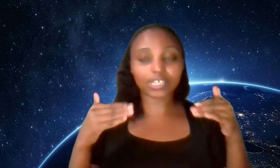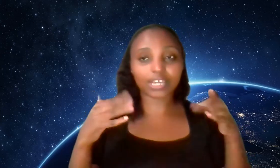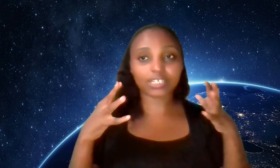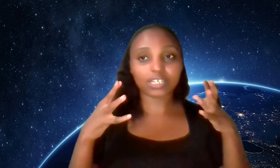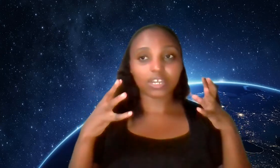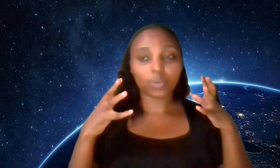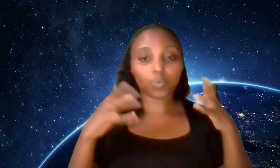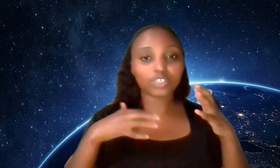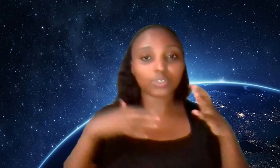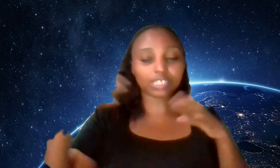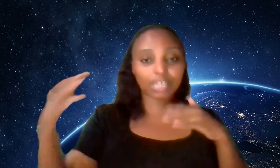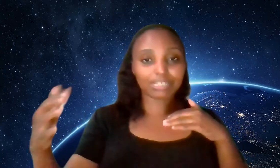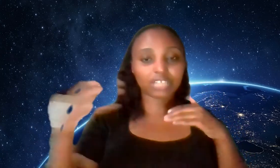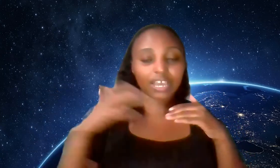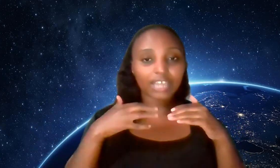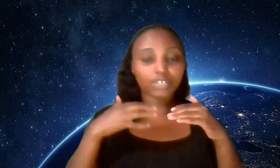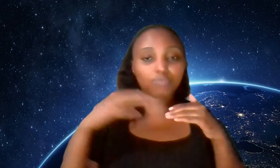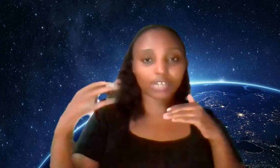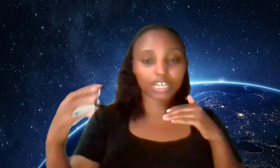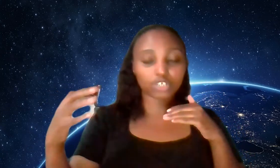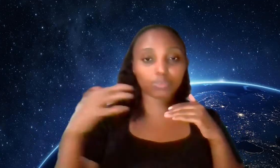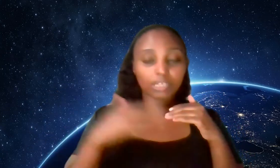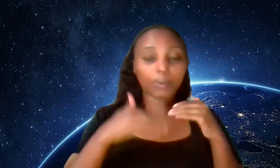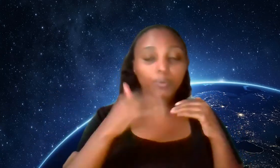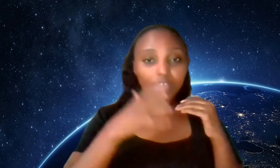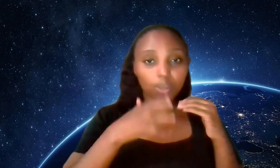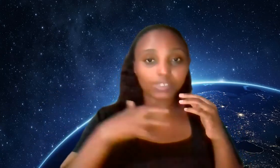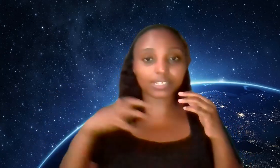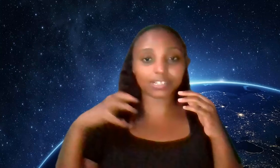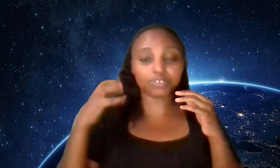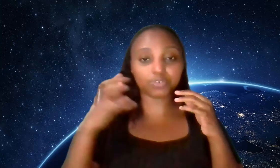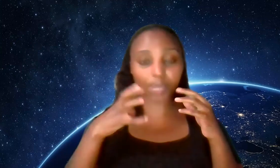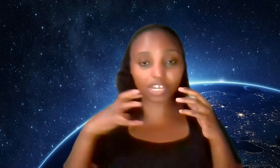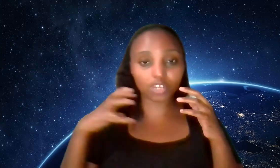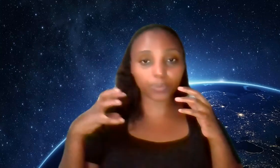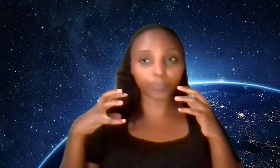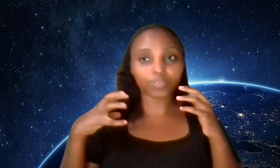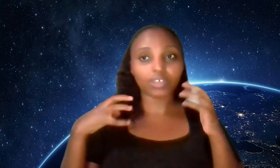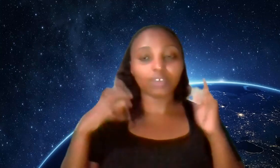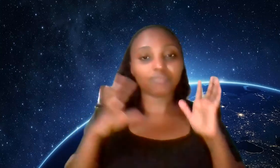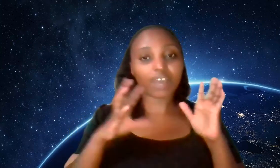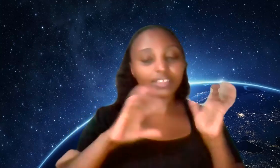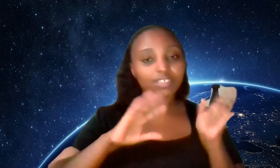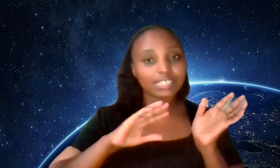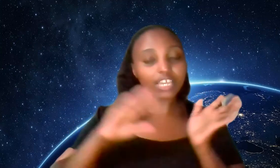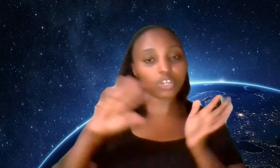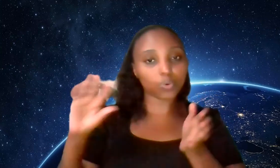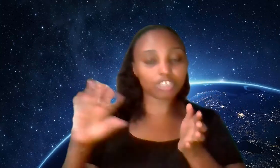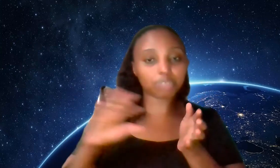is that once you establish that kind of connection with someone where they're constantly draining you fine the saying no is